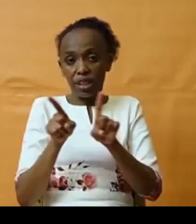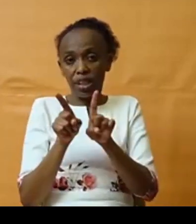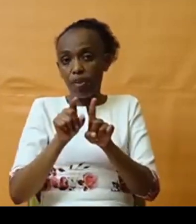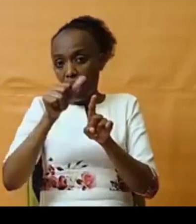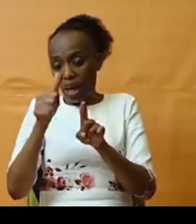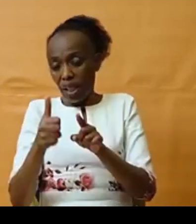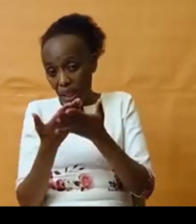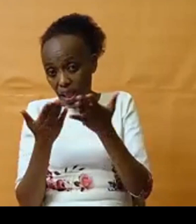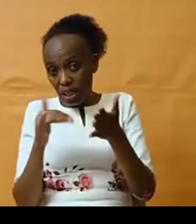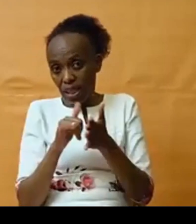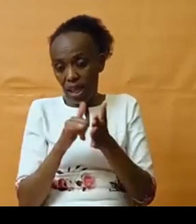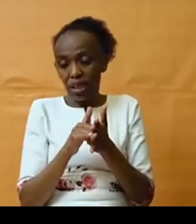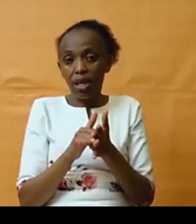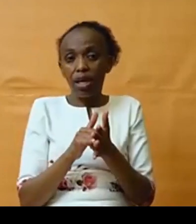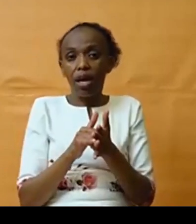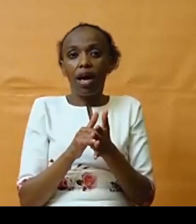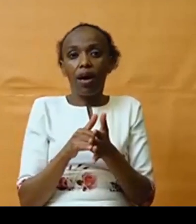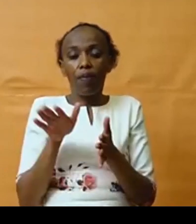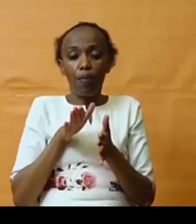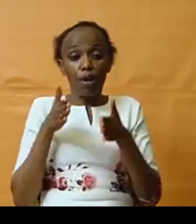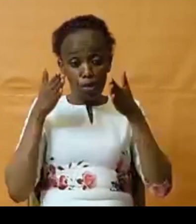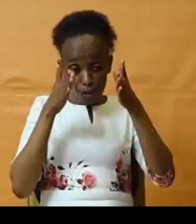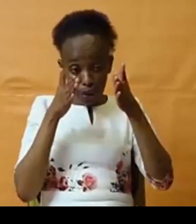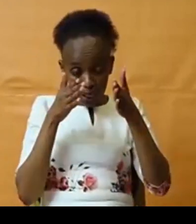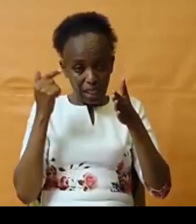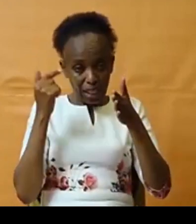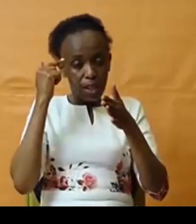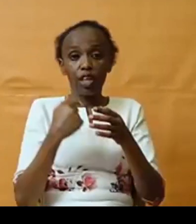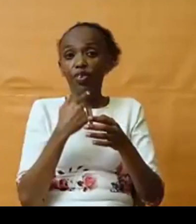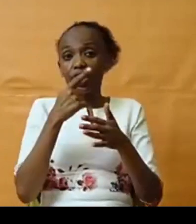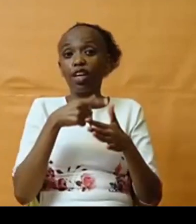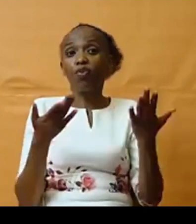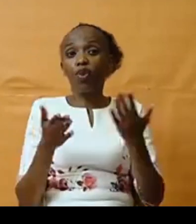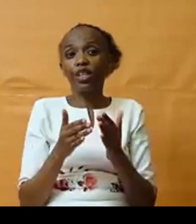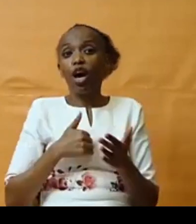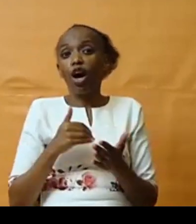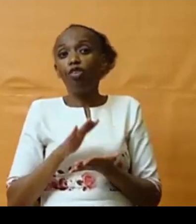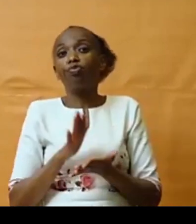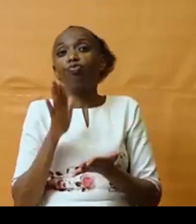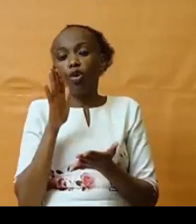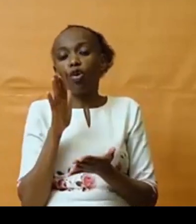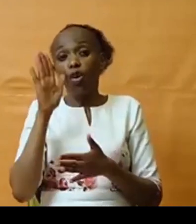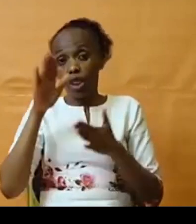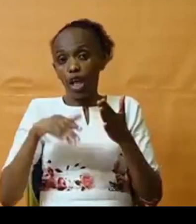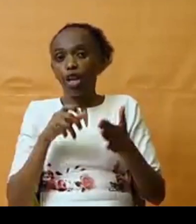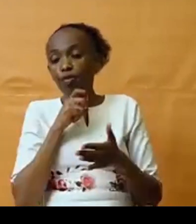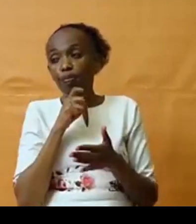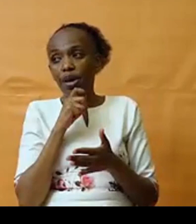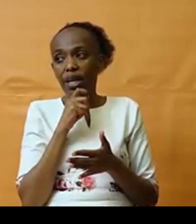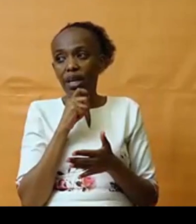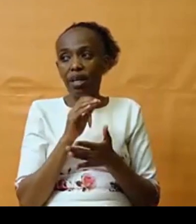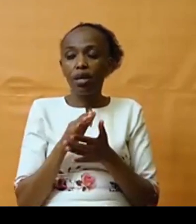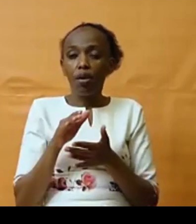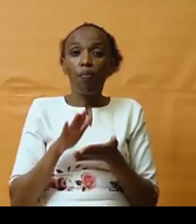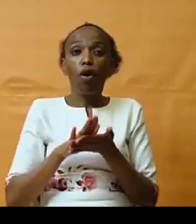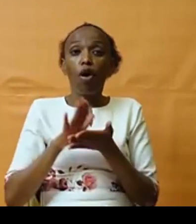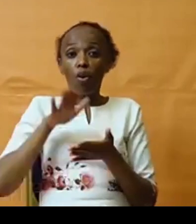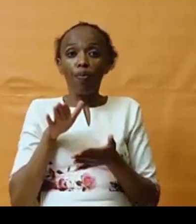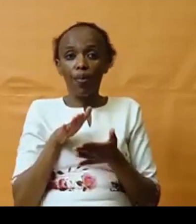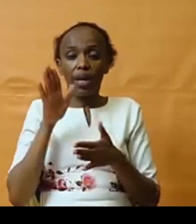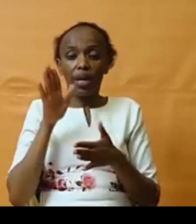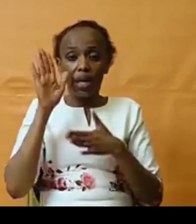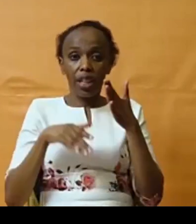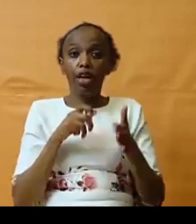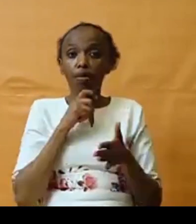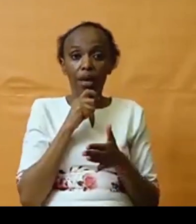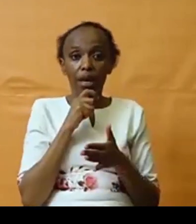women tend to be concentrated. And I think you mentioned it, that there are more, more than men, more women than men are concentrated in